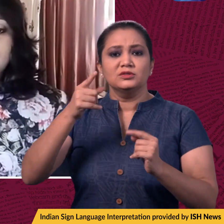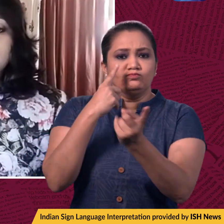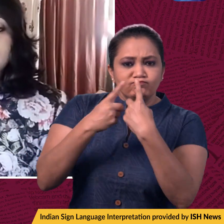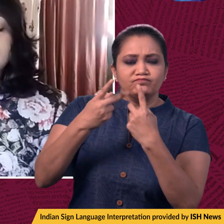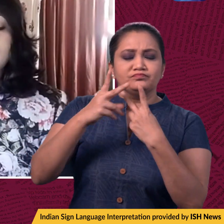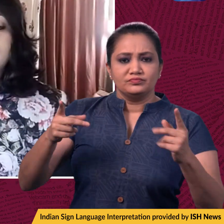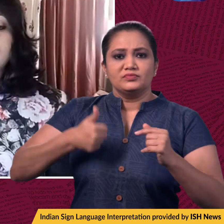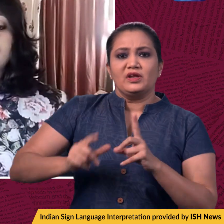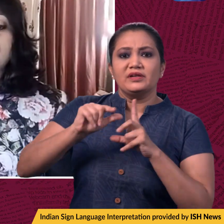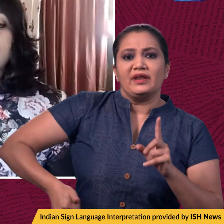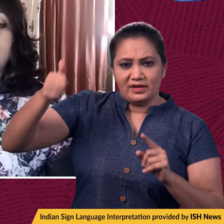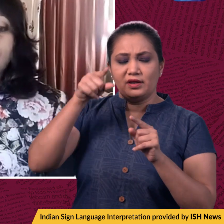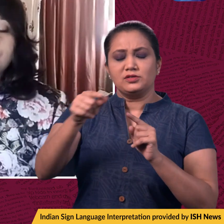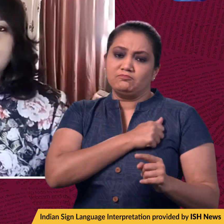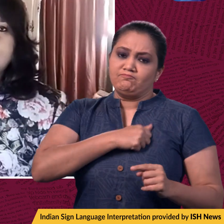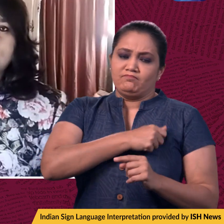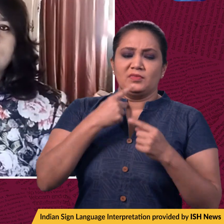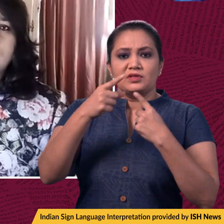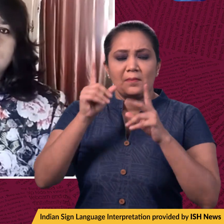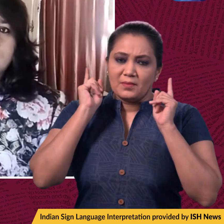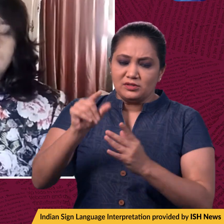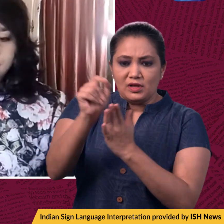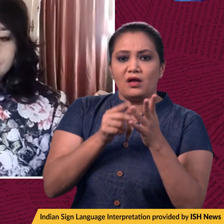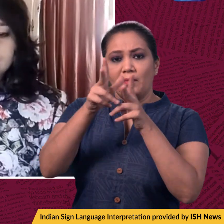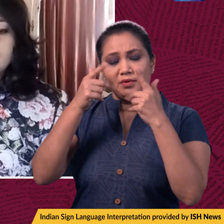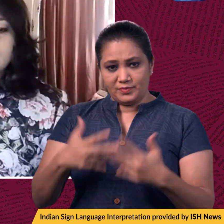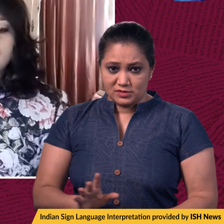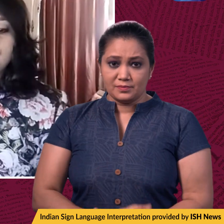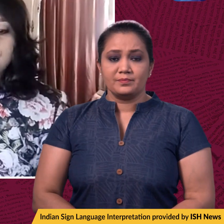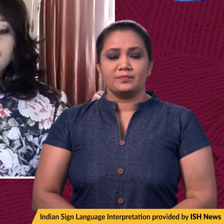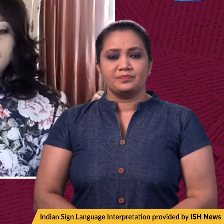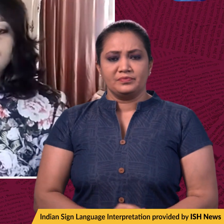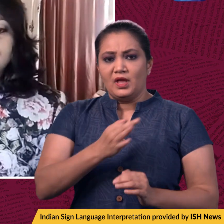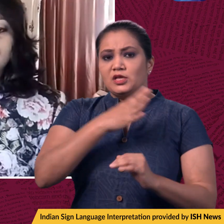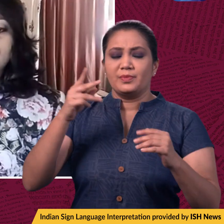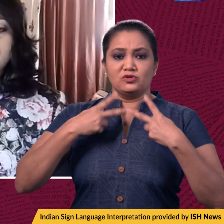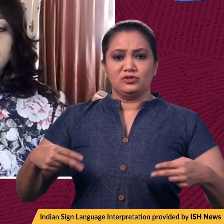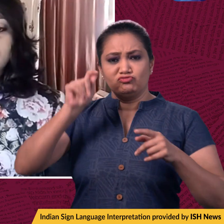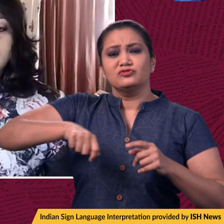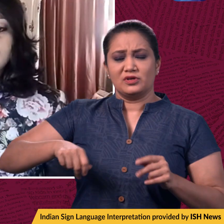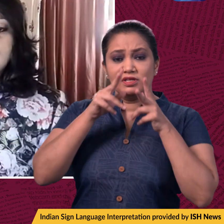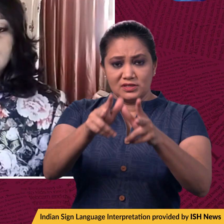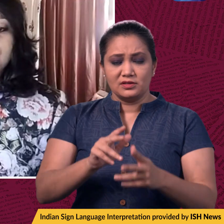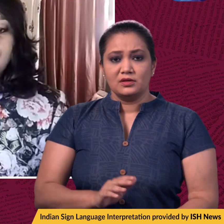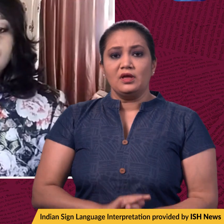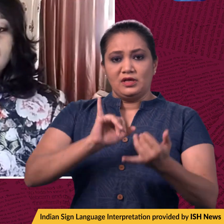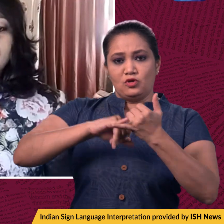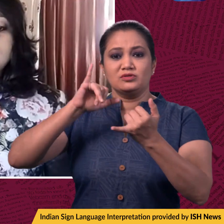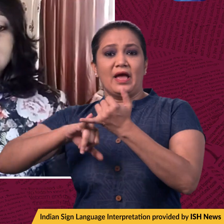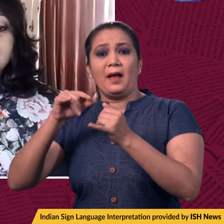agency's director to apologize to the writer-activist. Now, special judge Santosh Seniman stayed